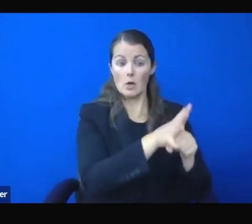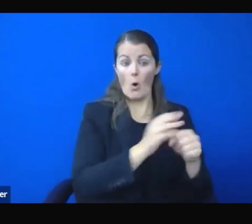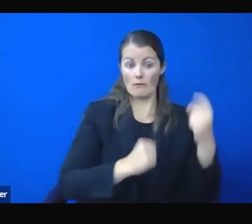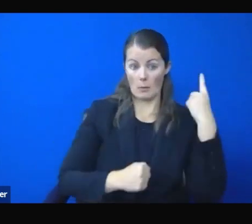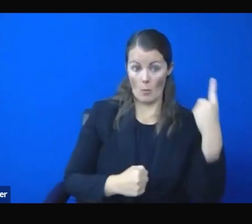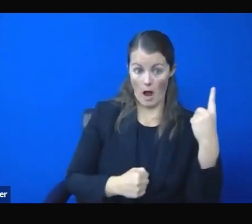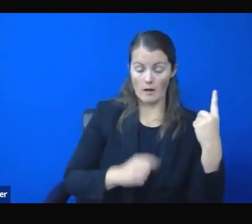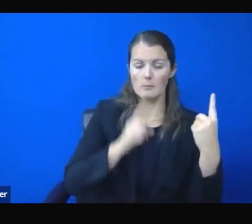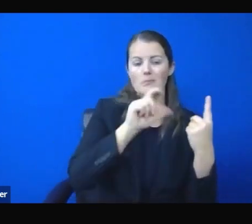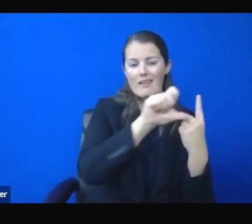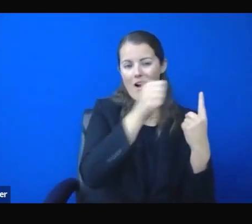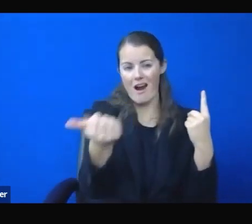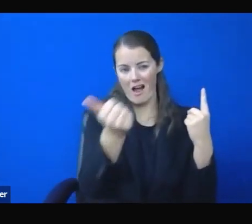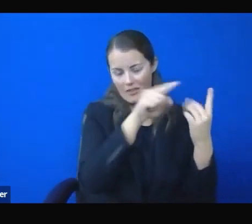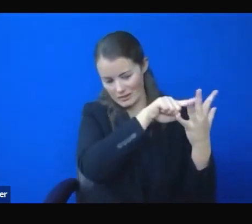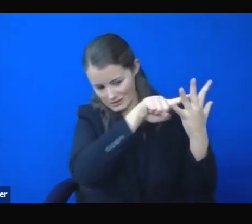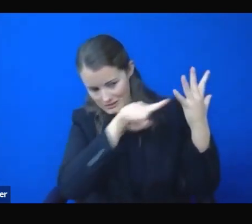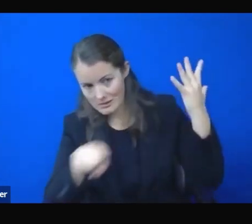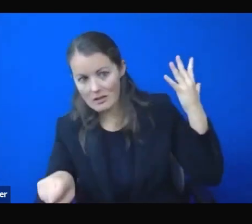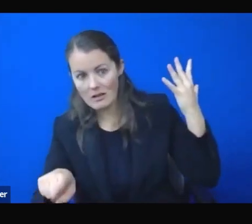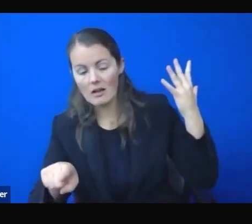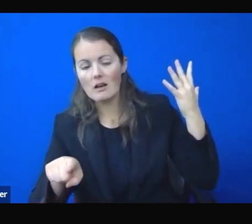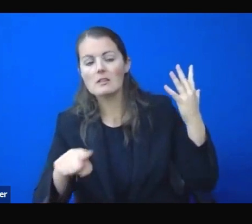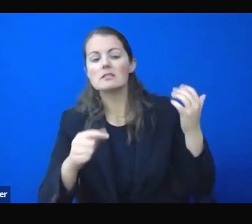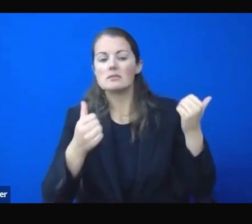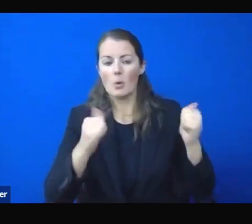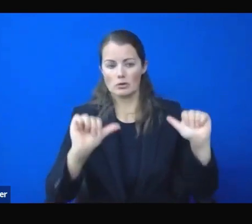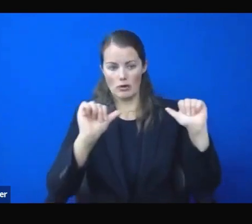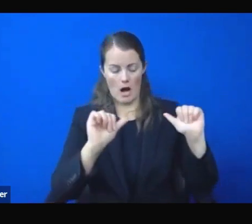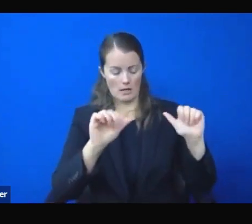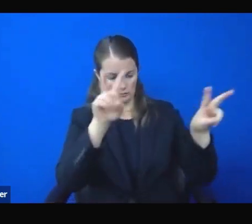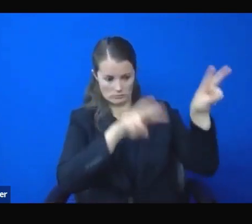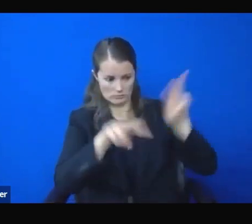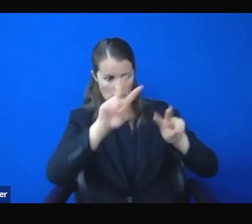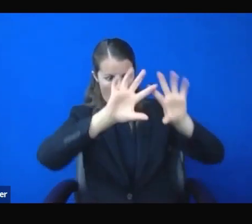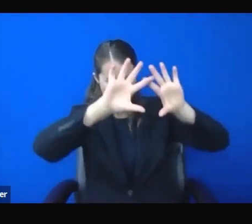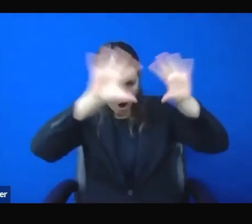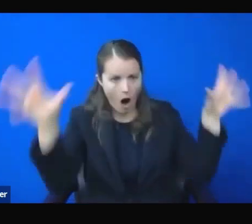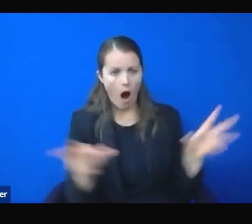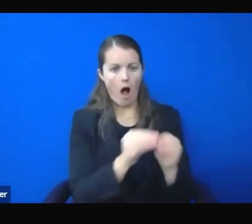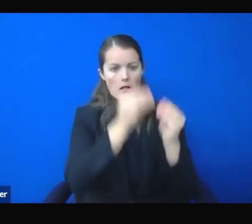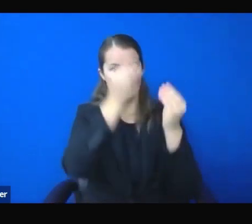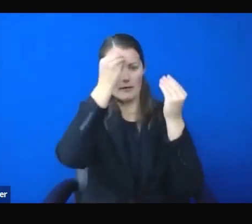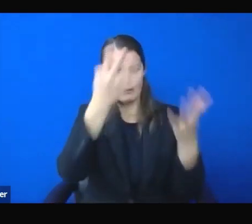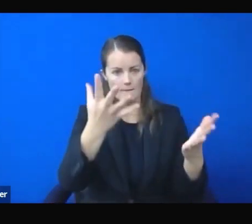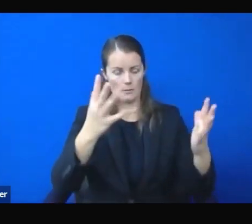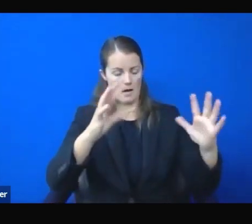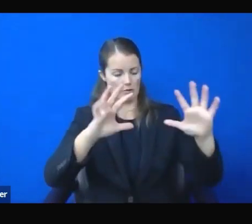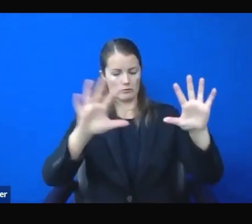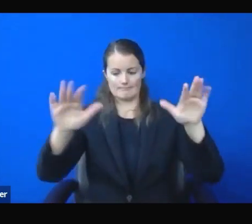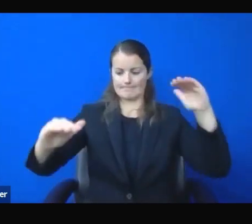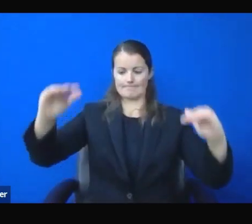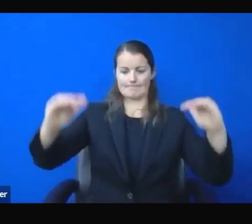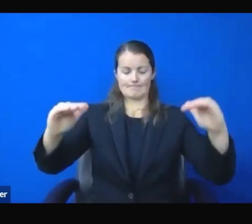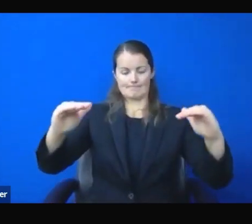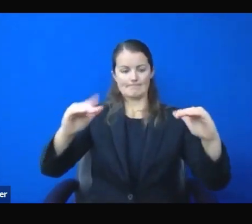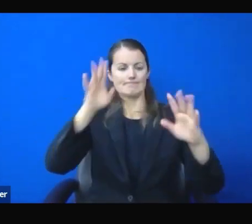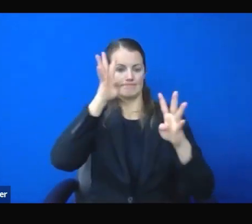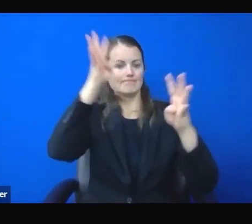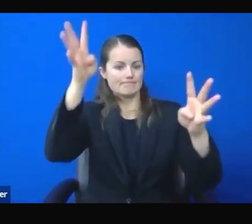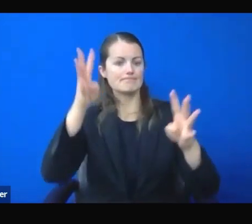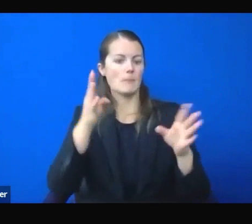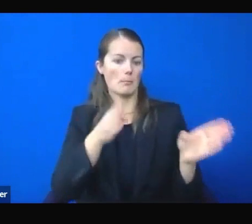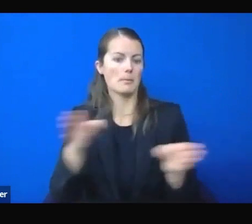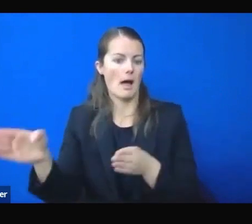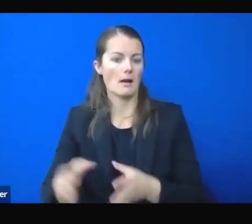we're trying to take all of those criteria and statistics into account when we come up with a plan. Thank you, Governor. And thank you,